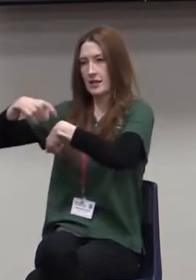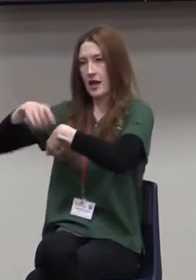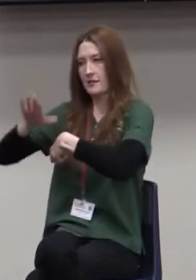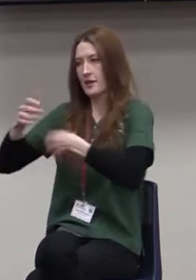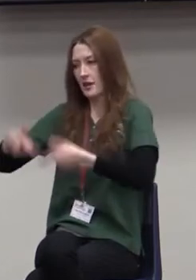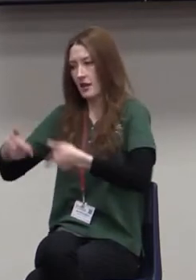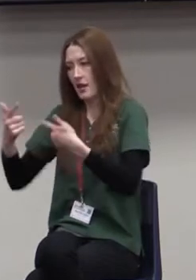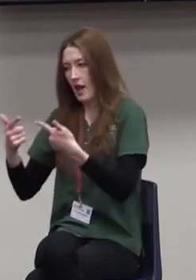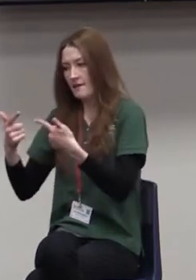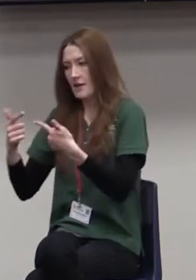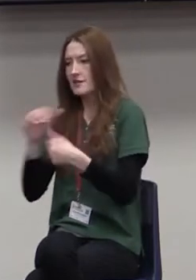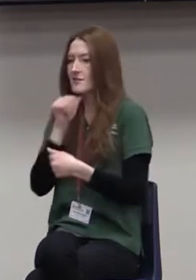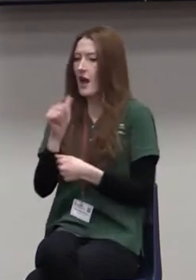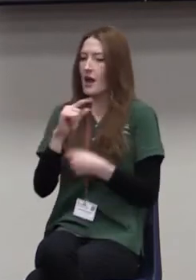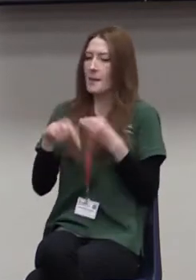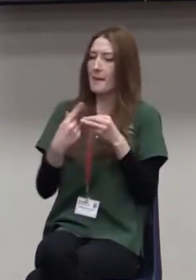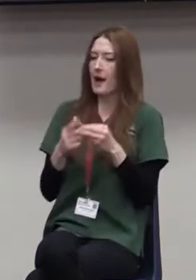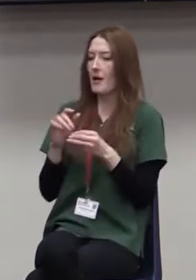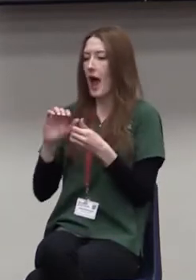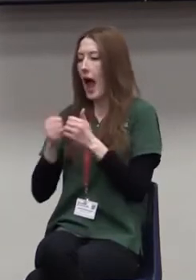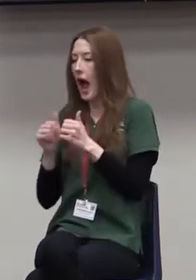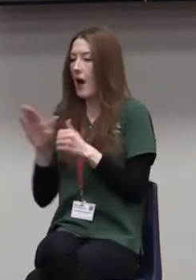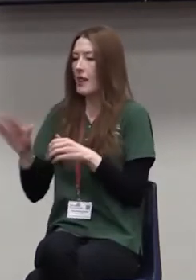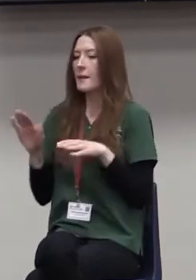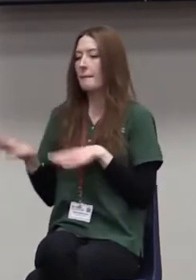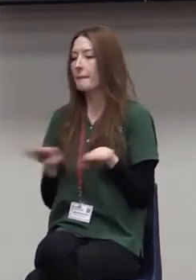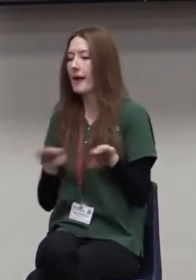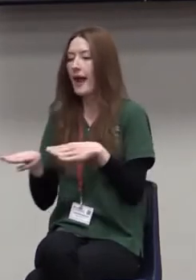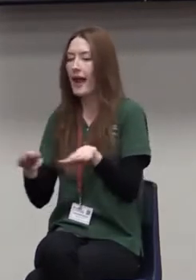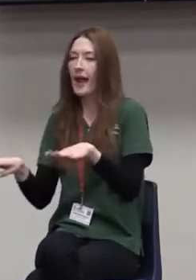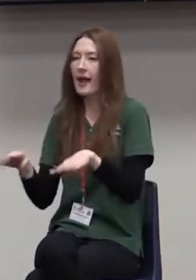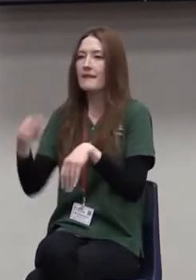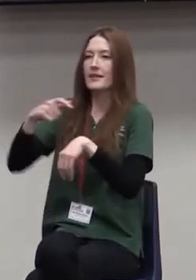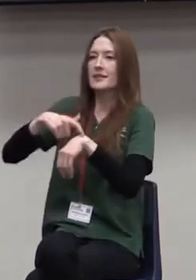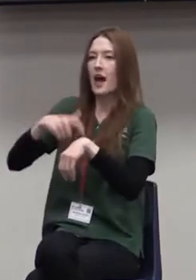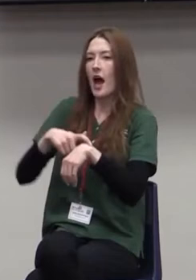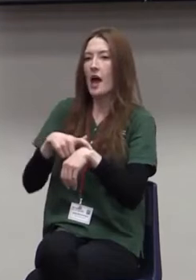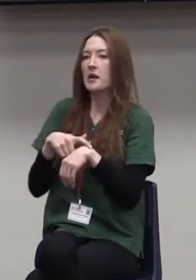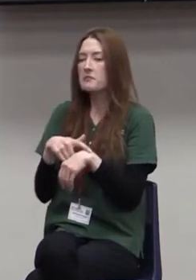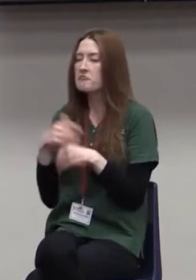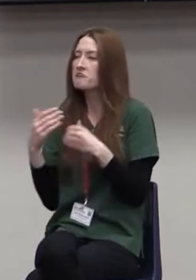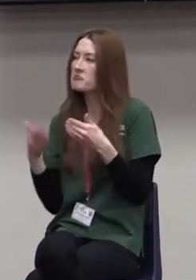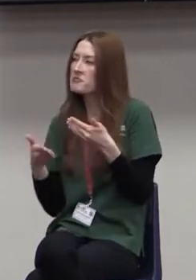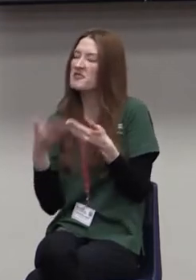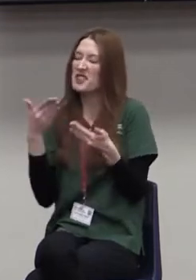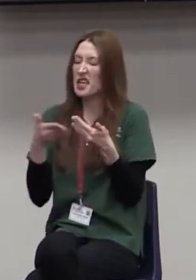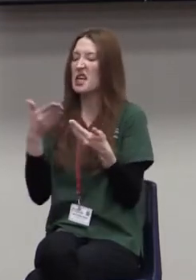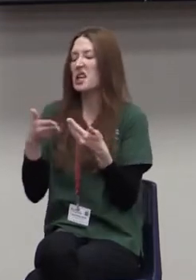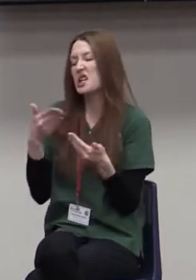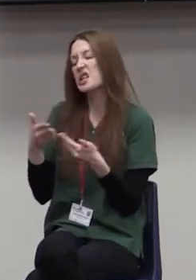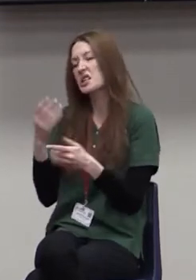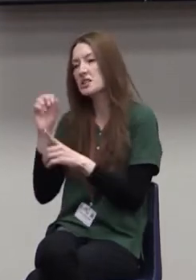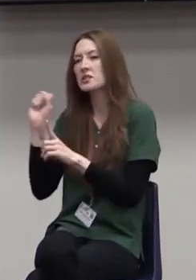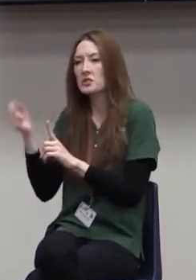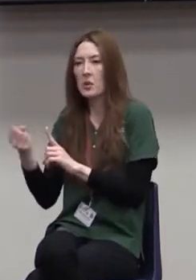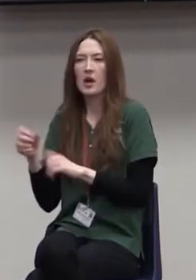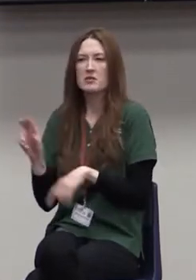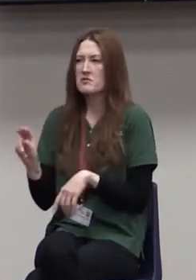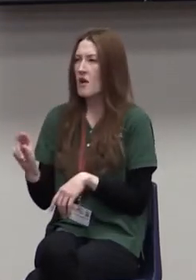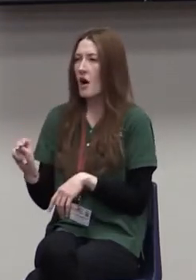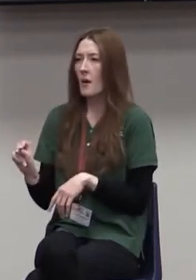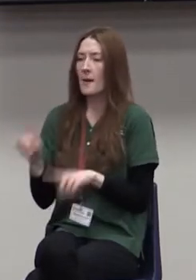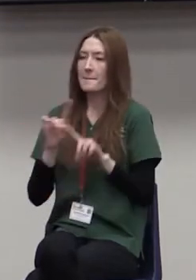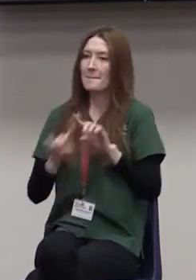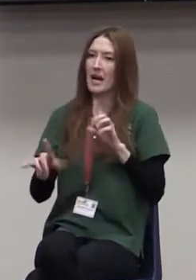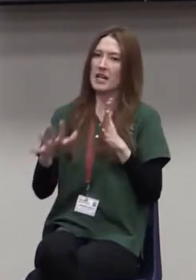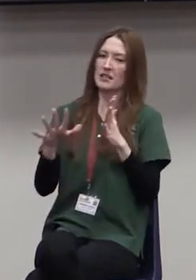It's not about how they behave or conduct themselves in times of comfort and convenience, but in challenging controversy. And when there is